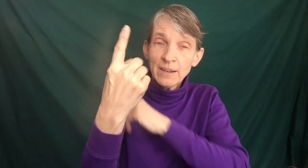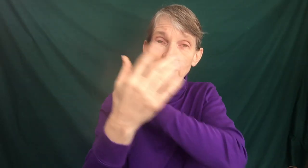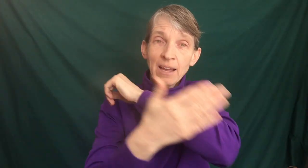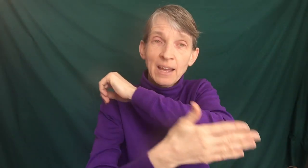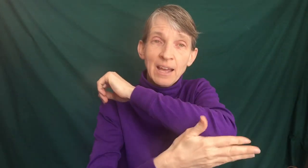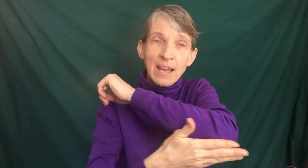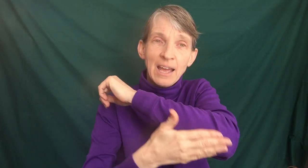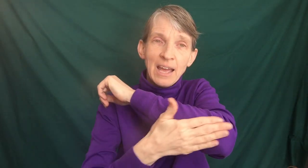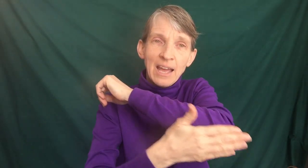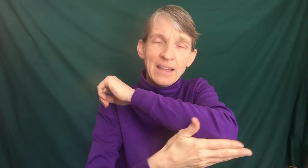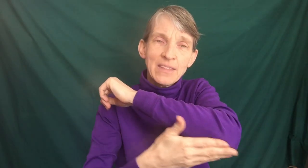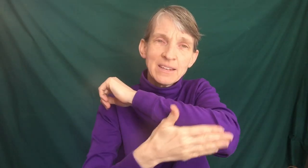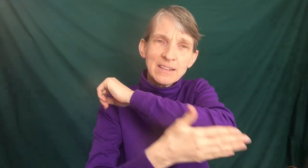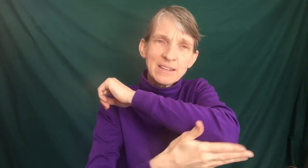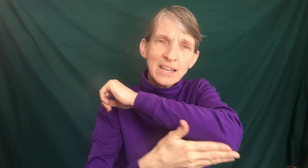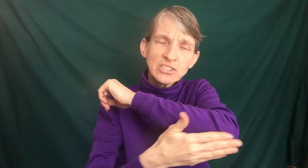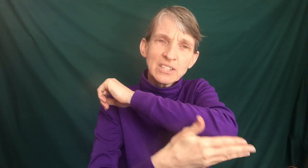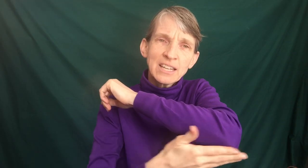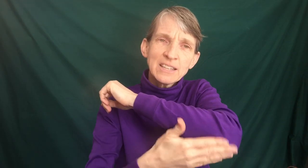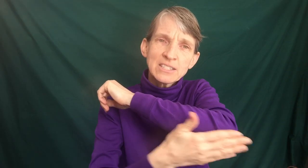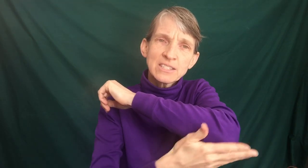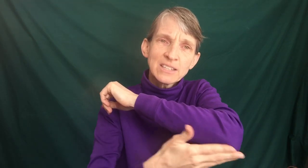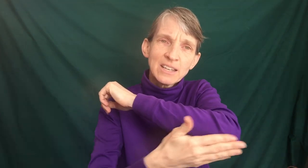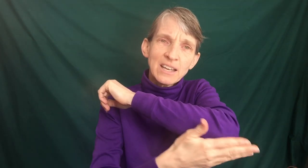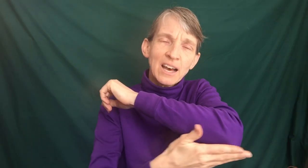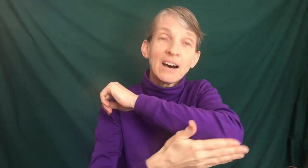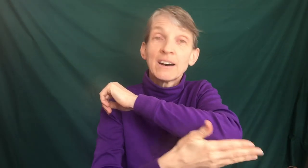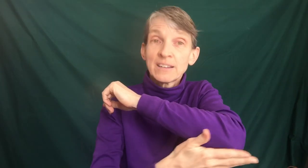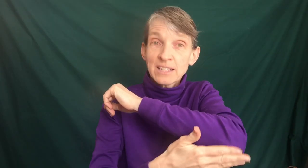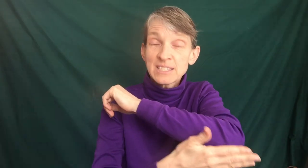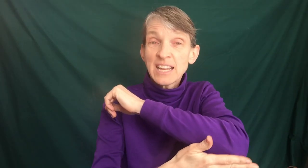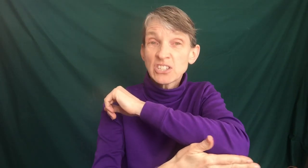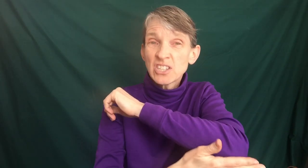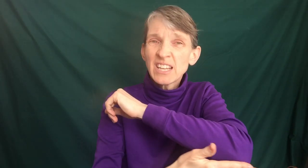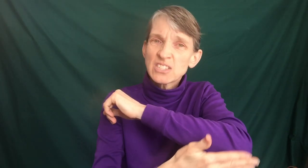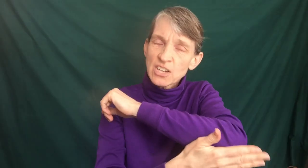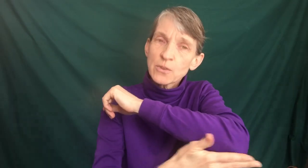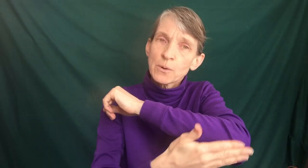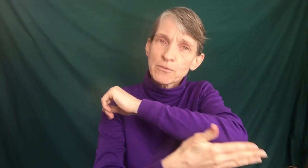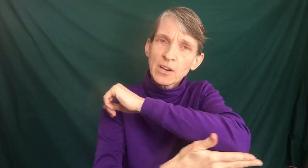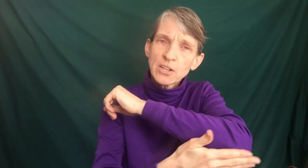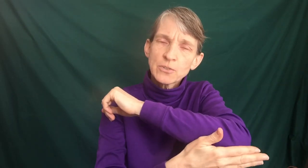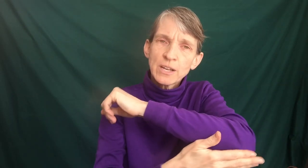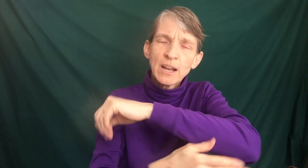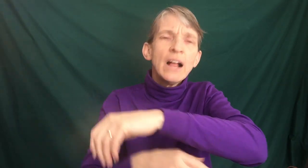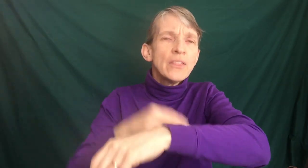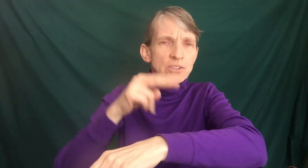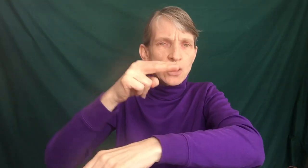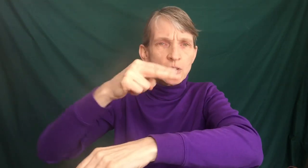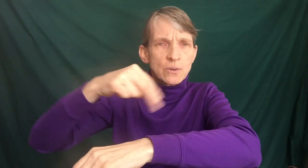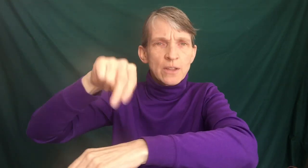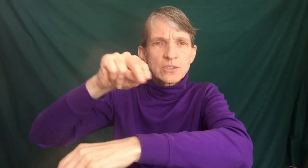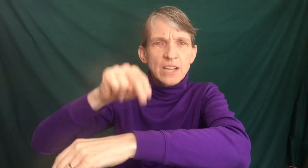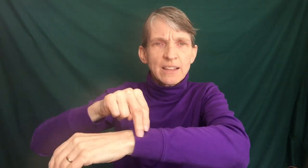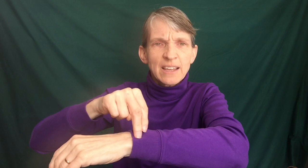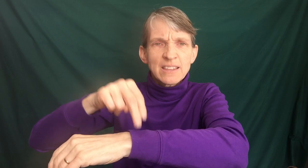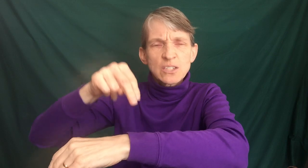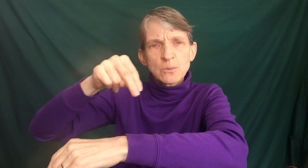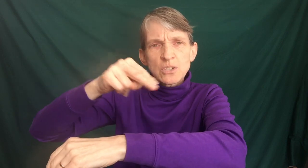and then nation like this, uh, because nation is another word for country. There's also another sign like this, which